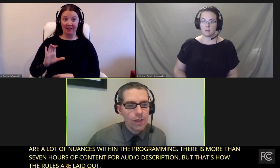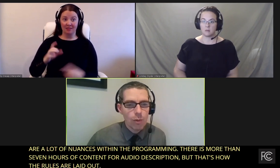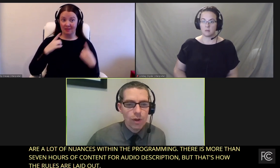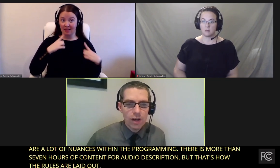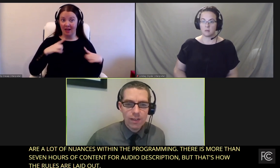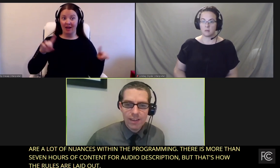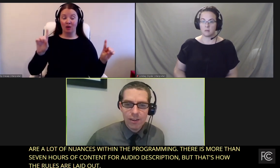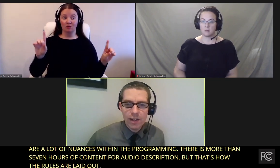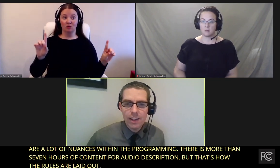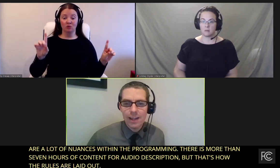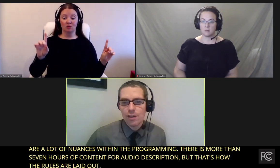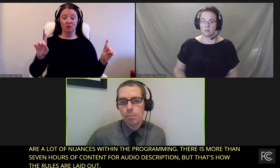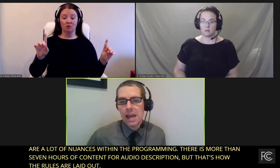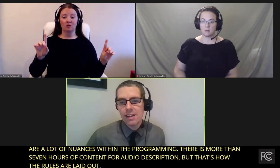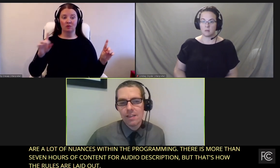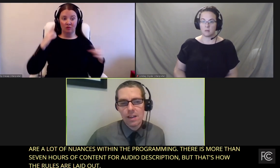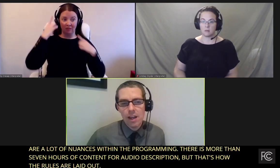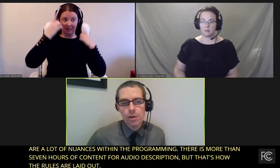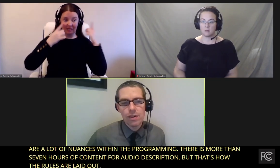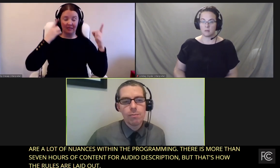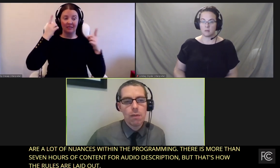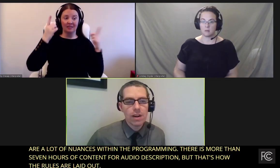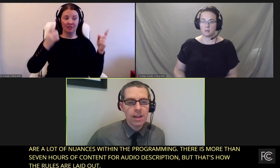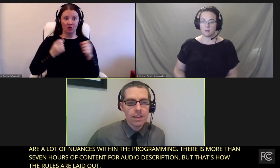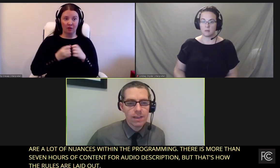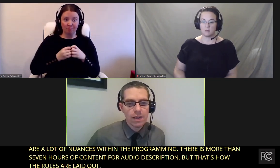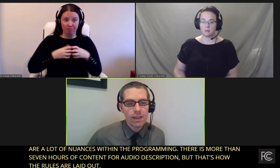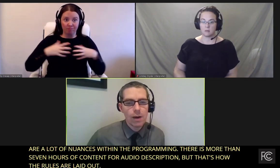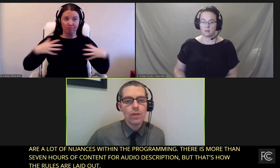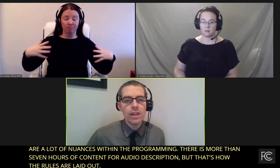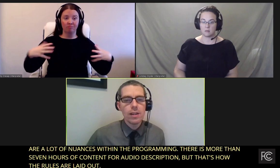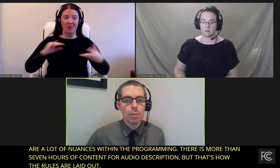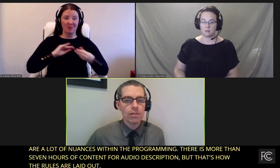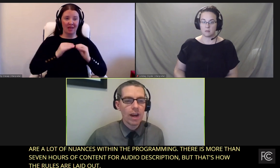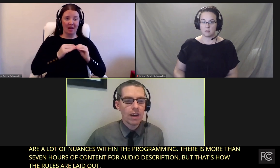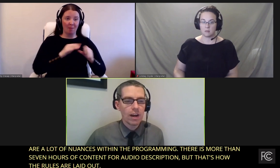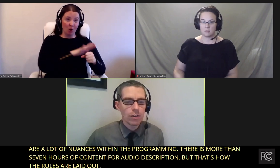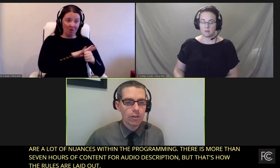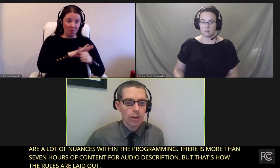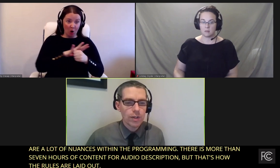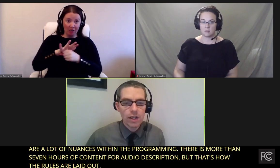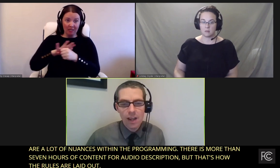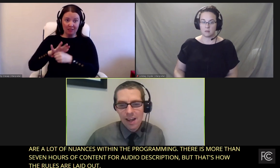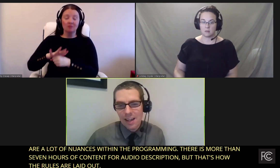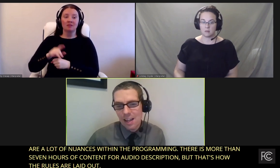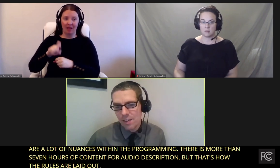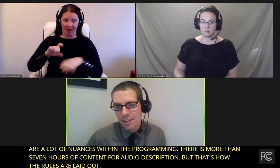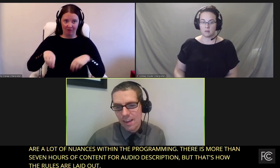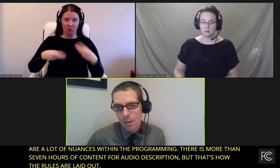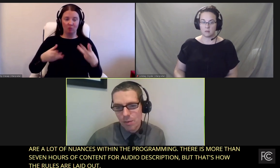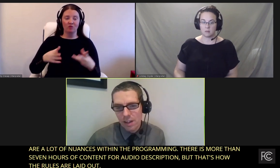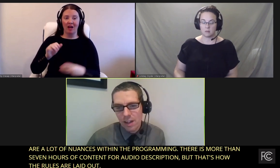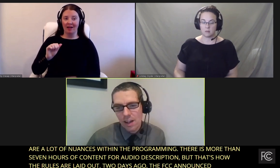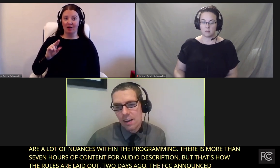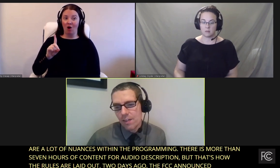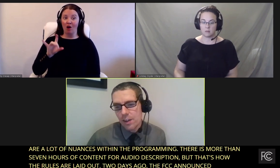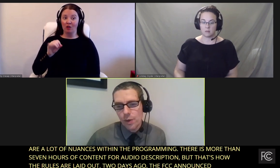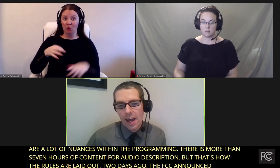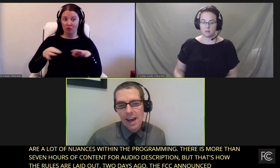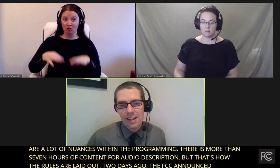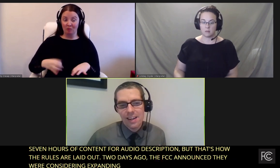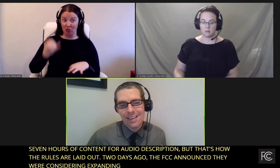that they were considering expanding the number of markets that will need to provide audio description. And, if it's adopted,